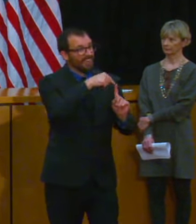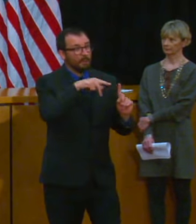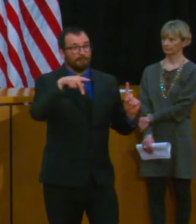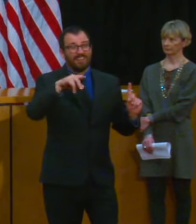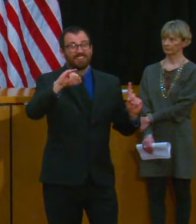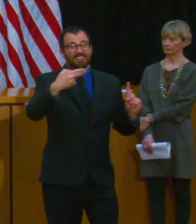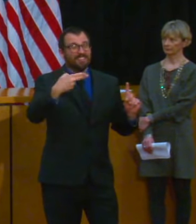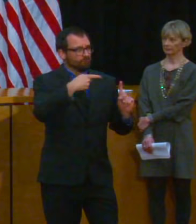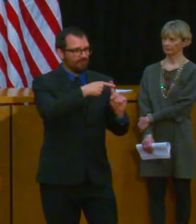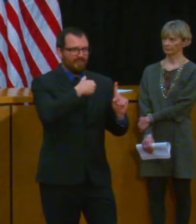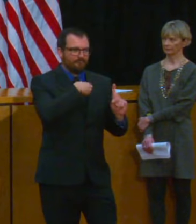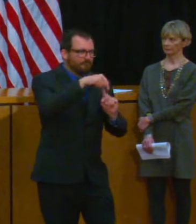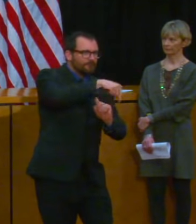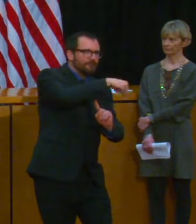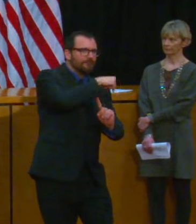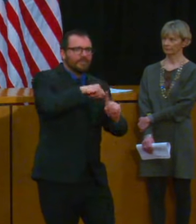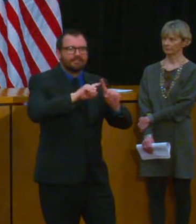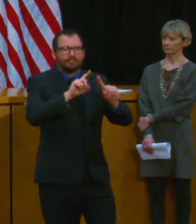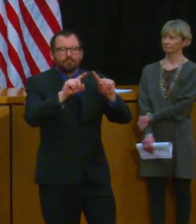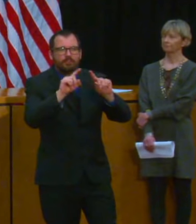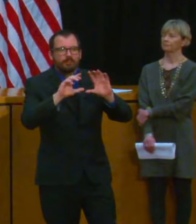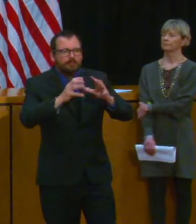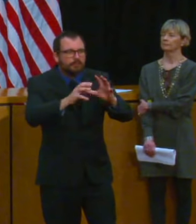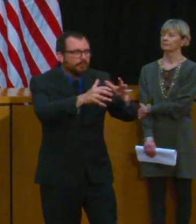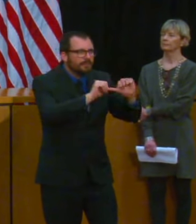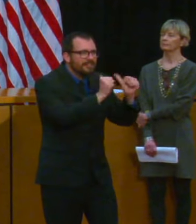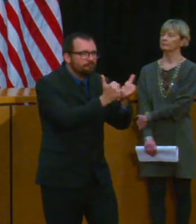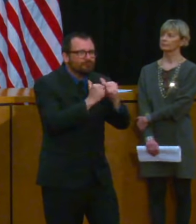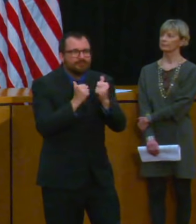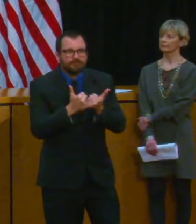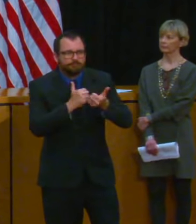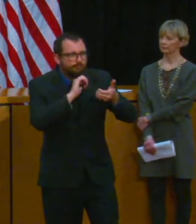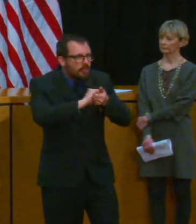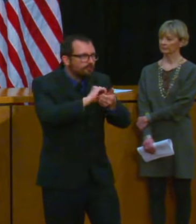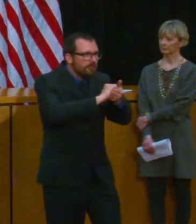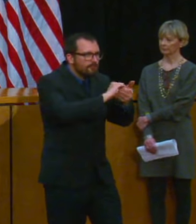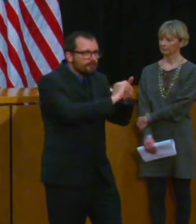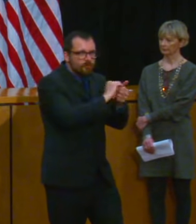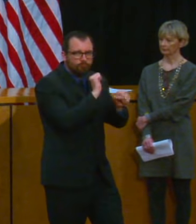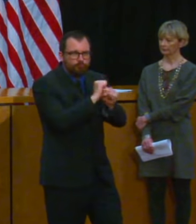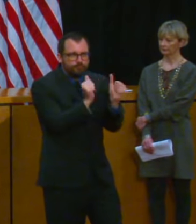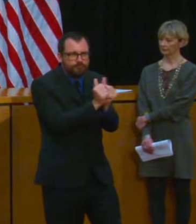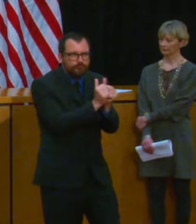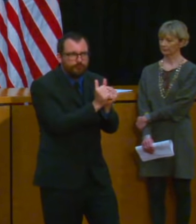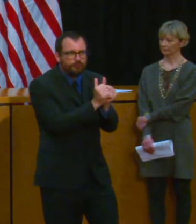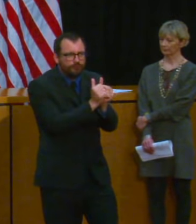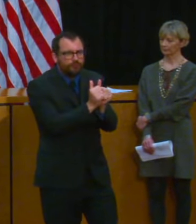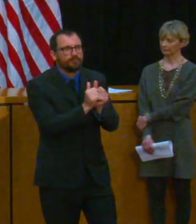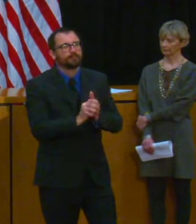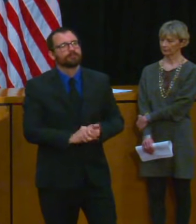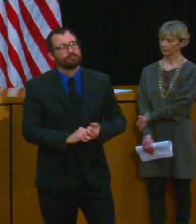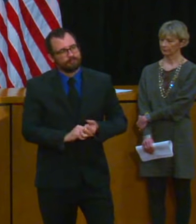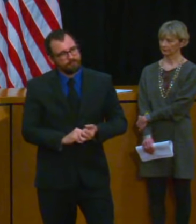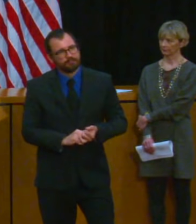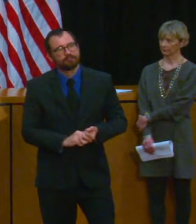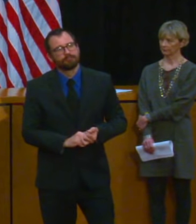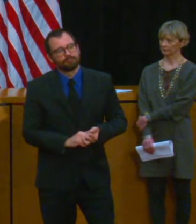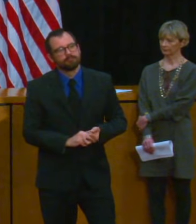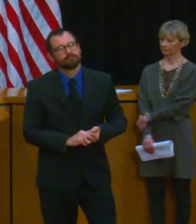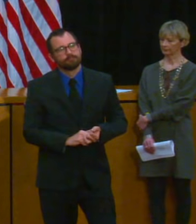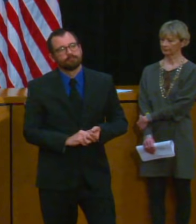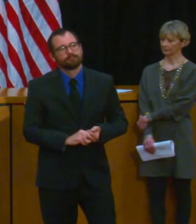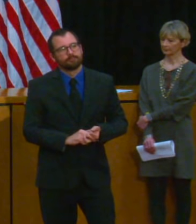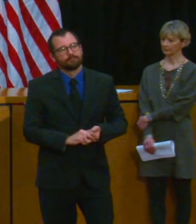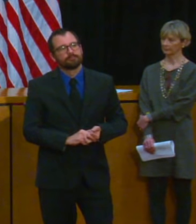tough stuff begins which is making sure we do all the stuff we need to do and that they need to do to both identify people who test positive